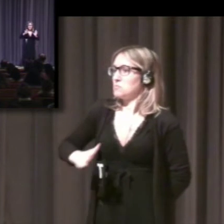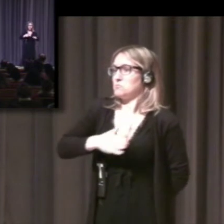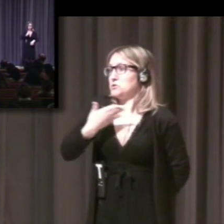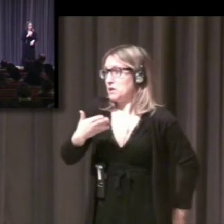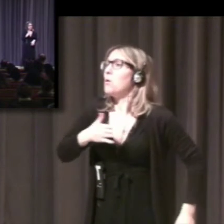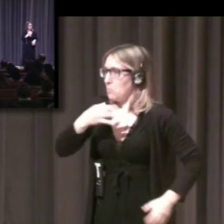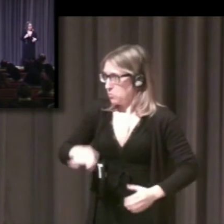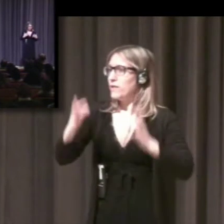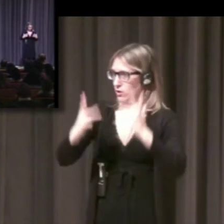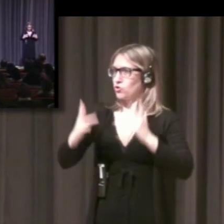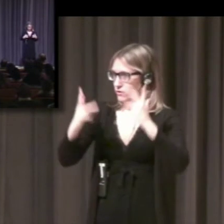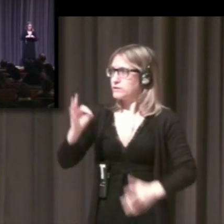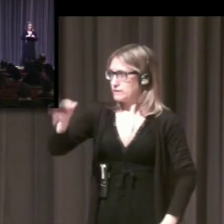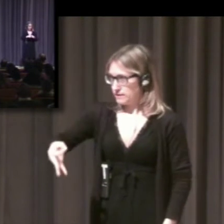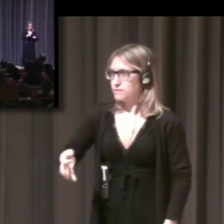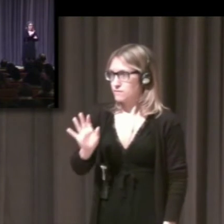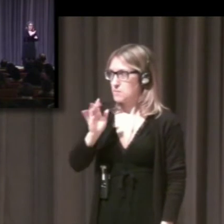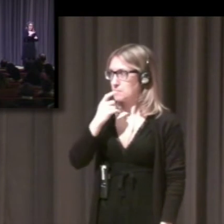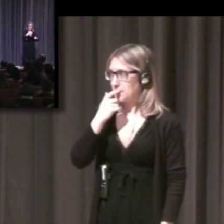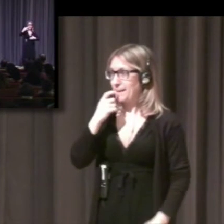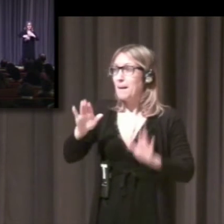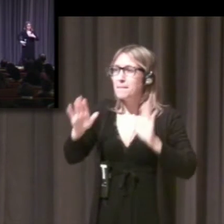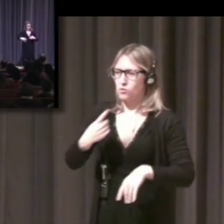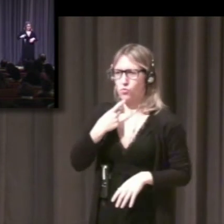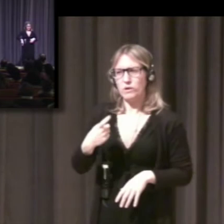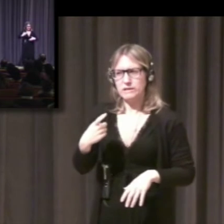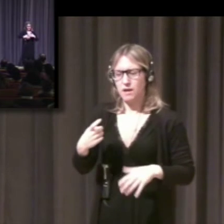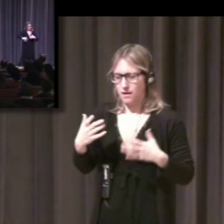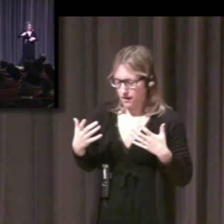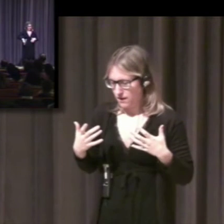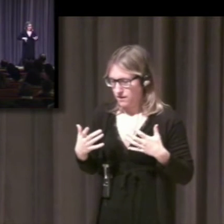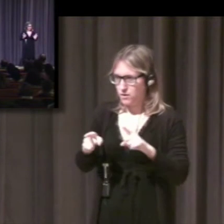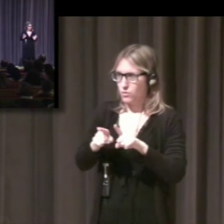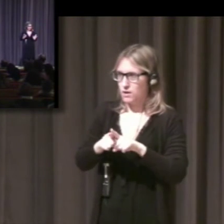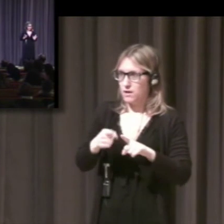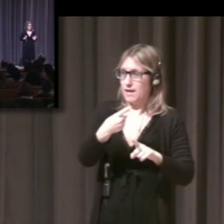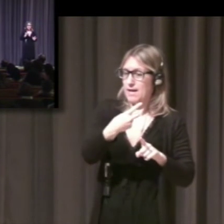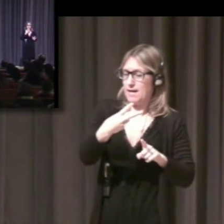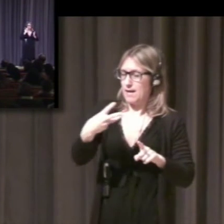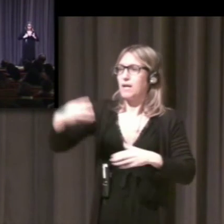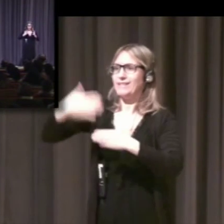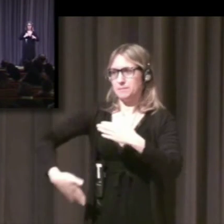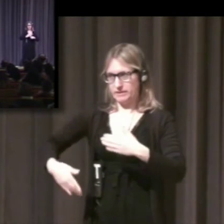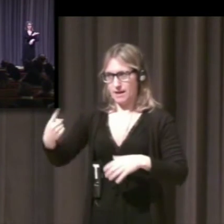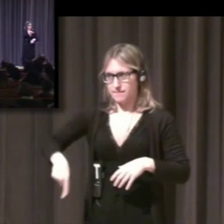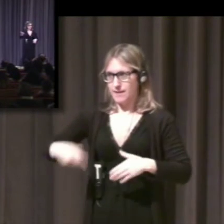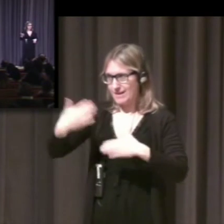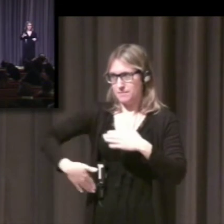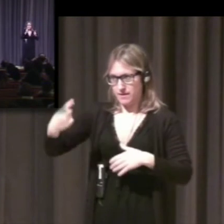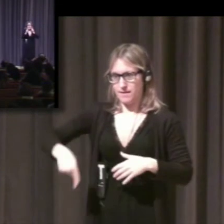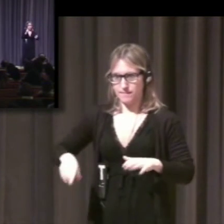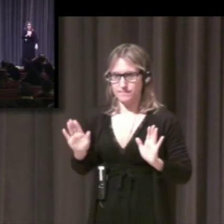point. We don't count visually. We associate